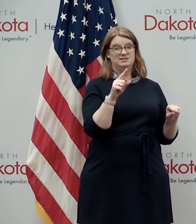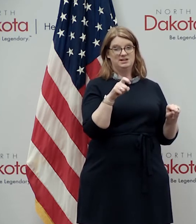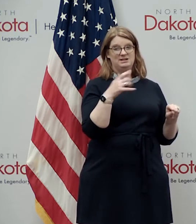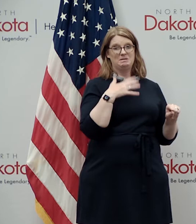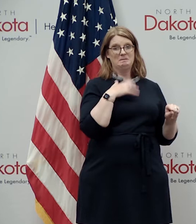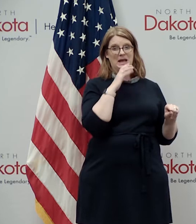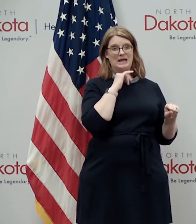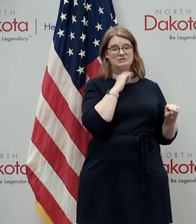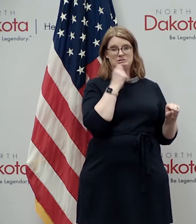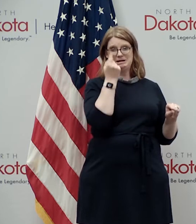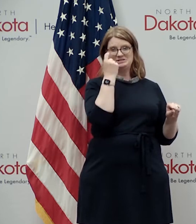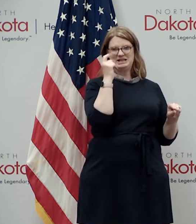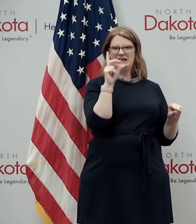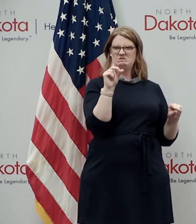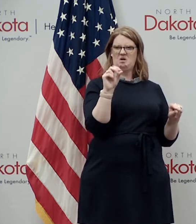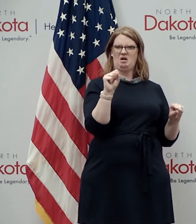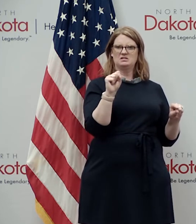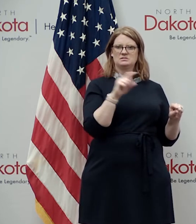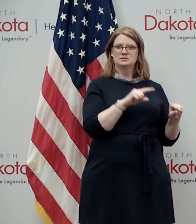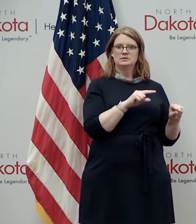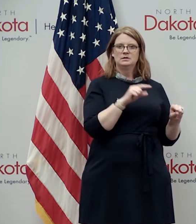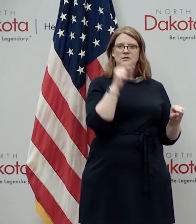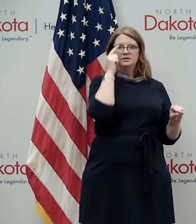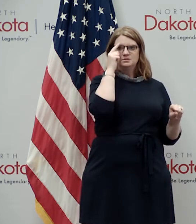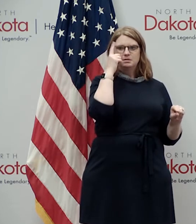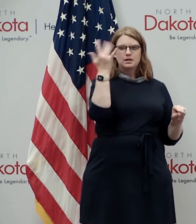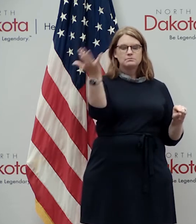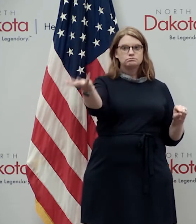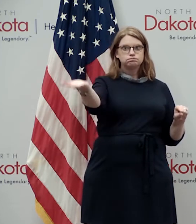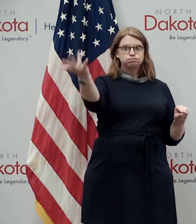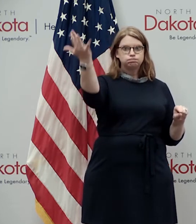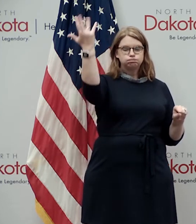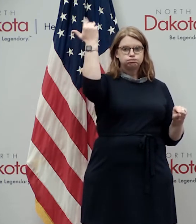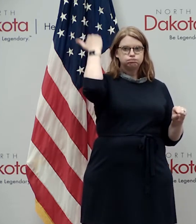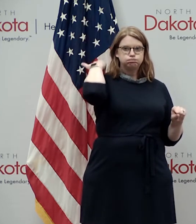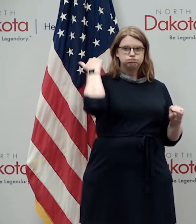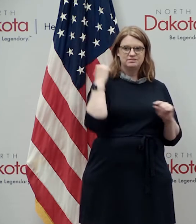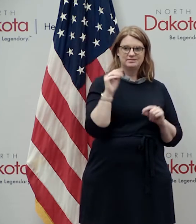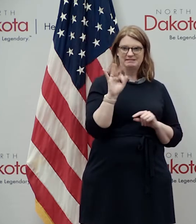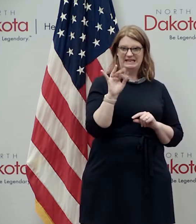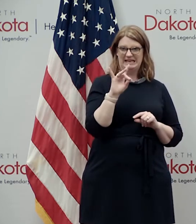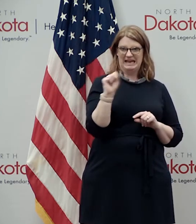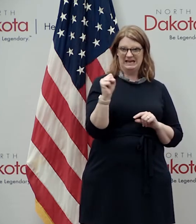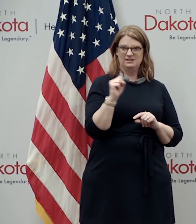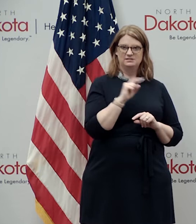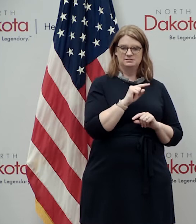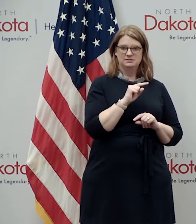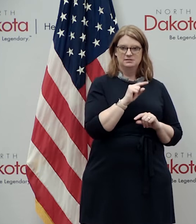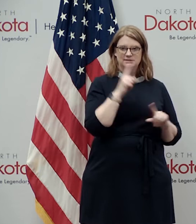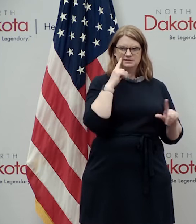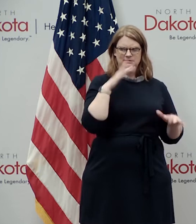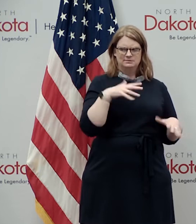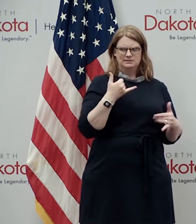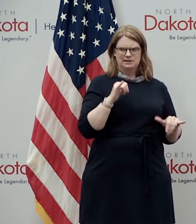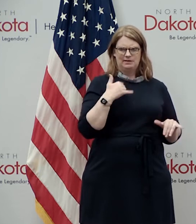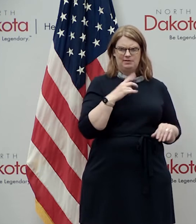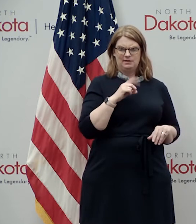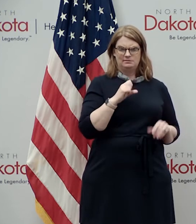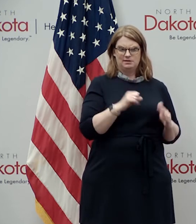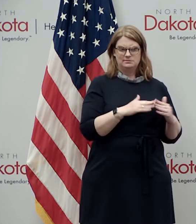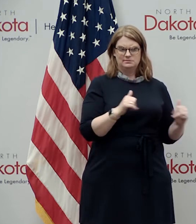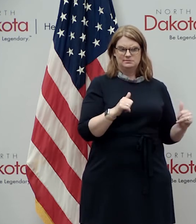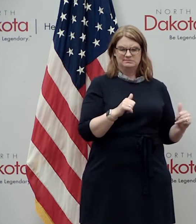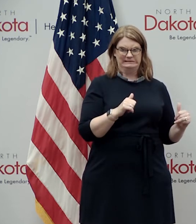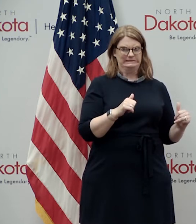means but that is a ancient operating system from the 1980s so it's shockingly we still have some systems that way so that